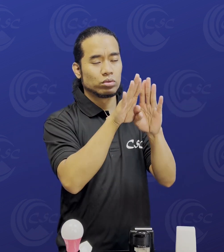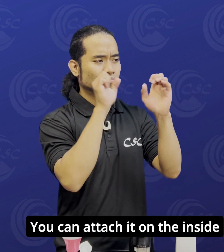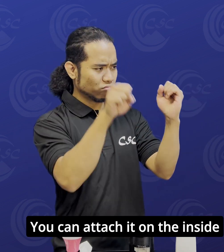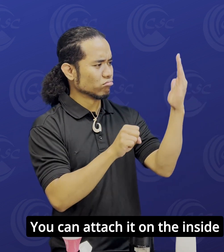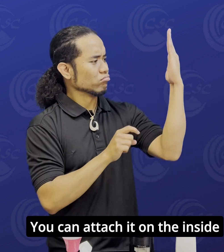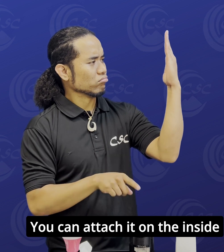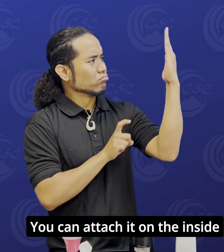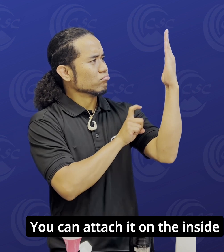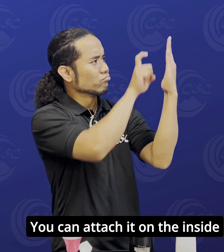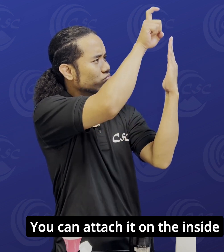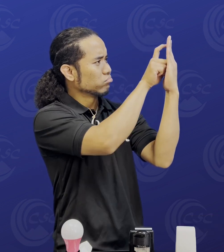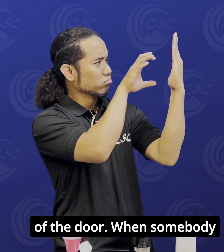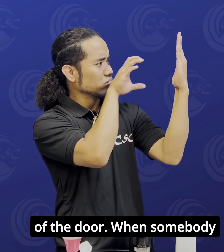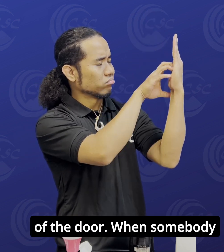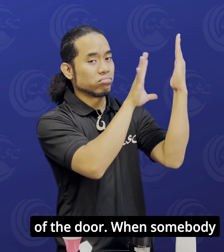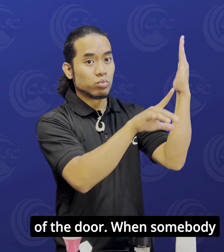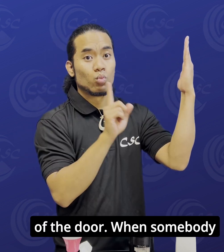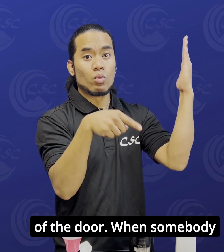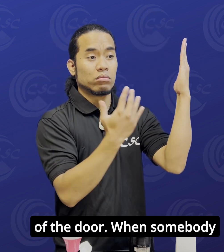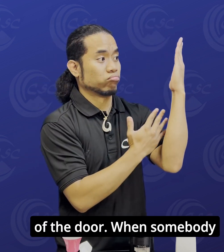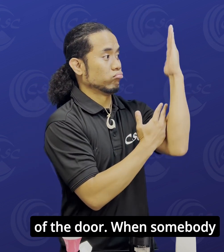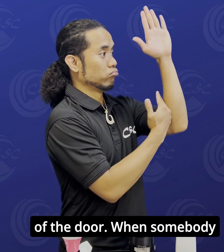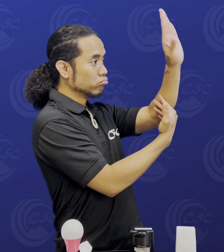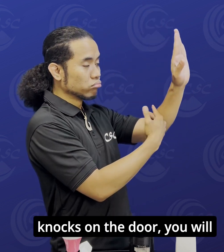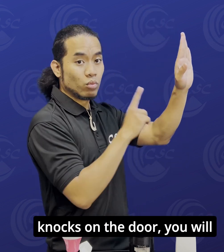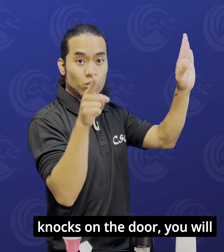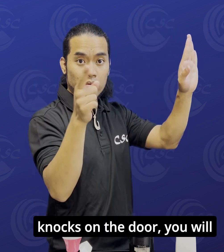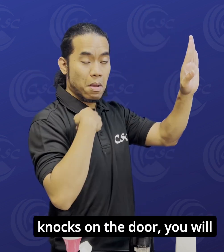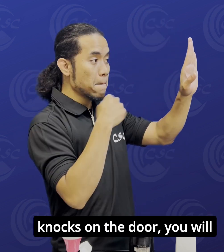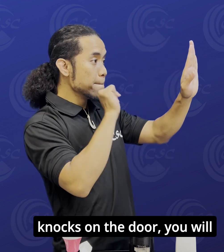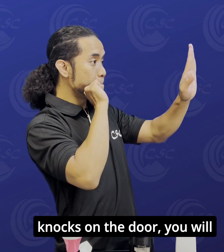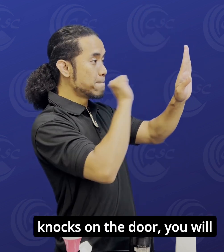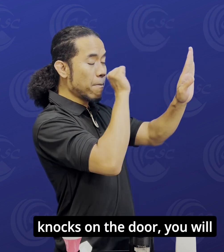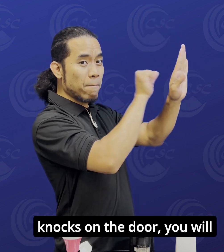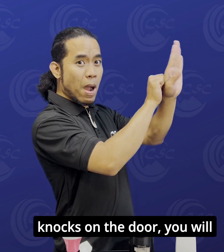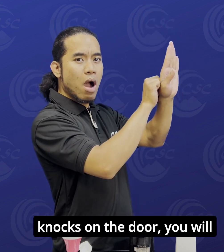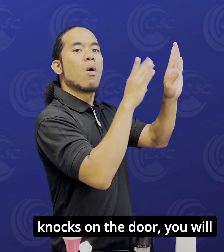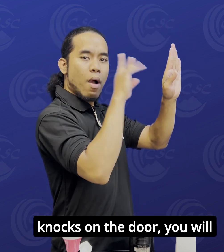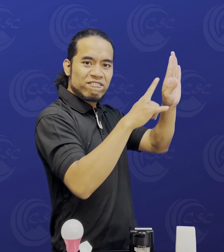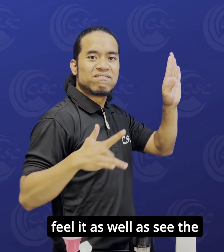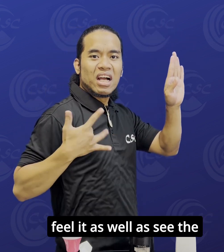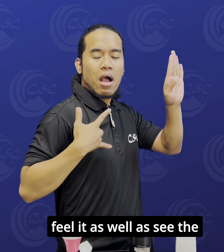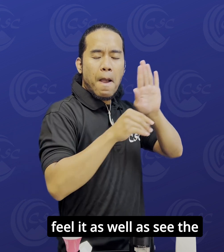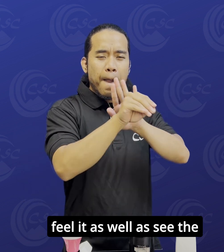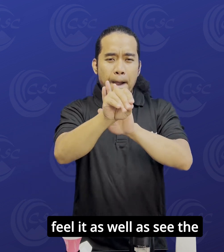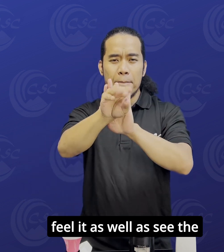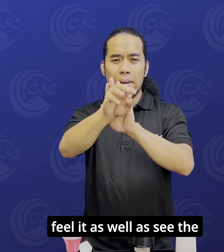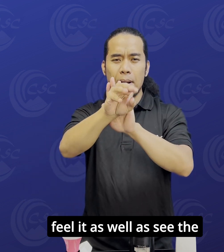You can attach it on the inside of the door. When somebody knocks on the door, you will feel it as well